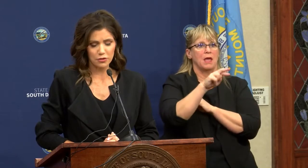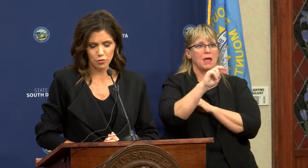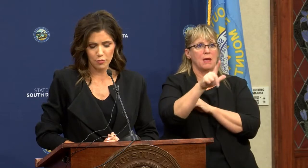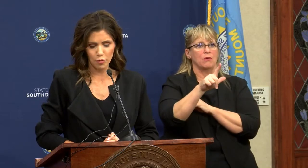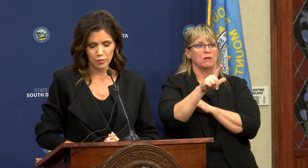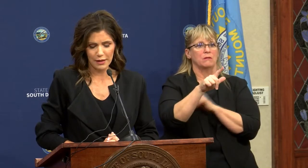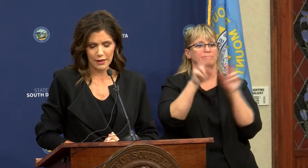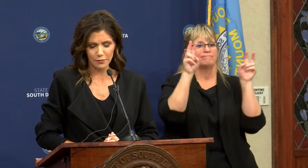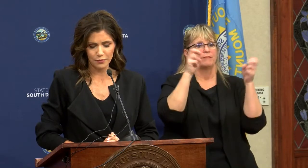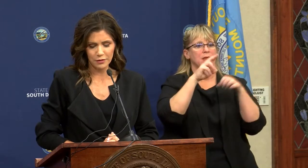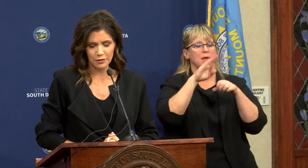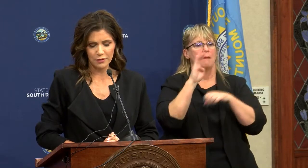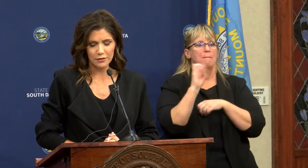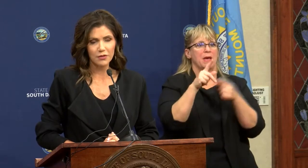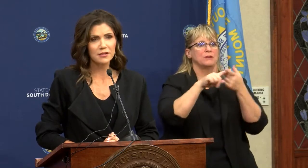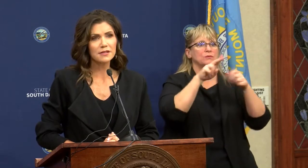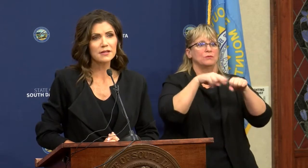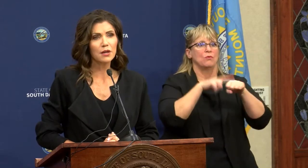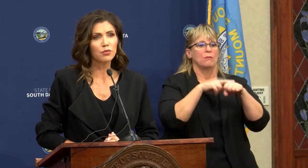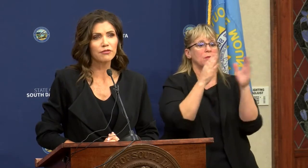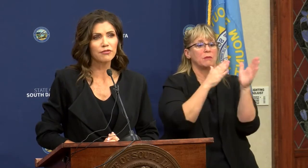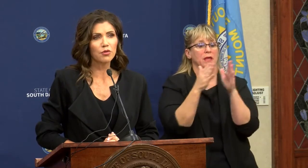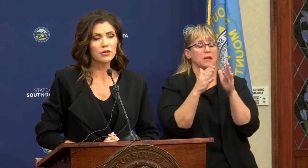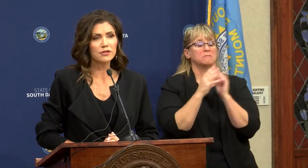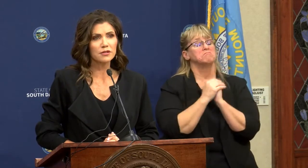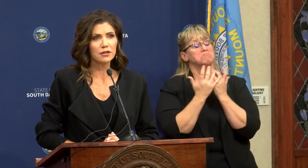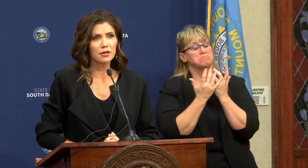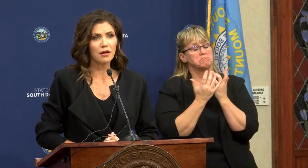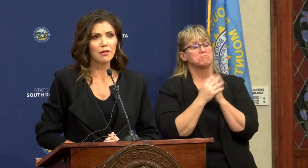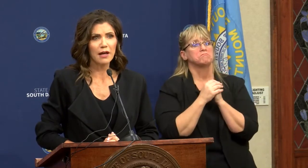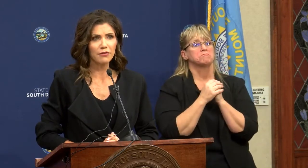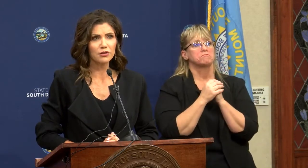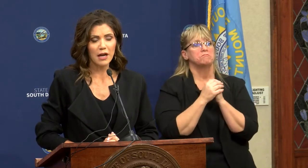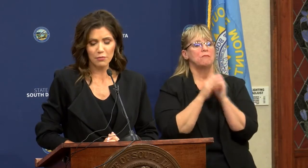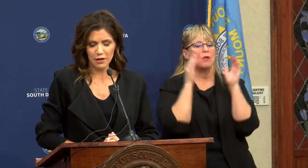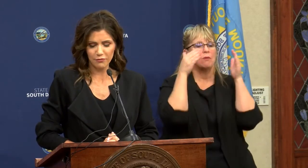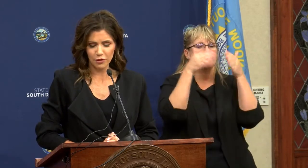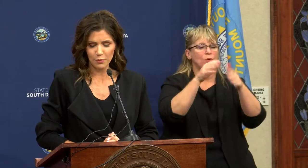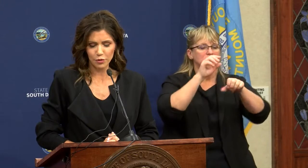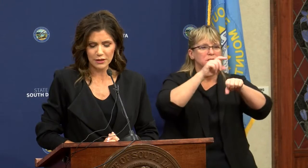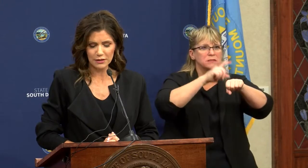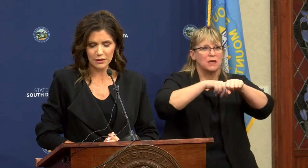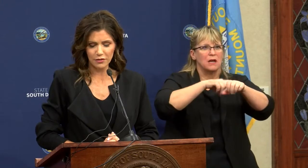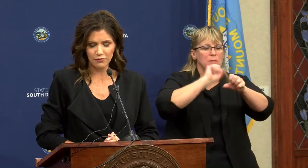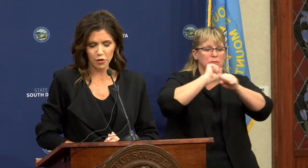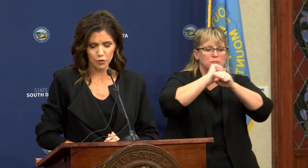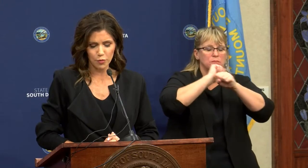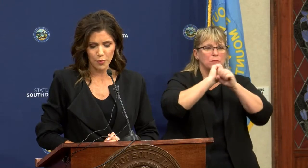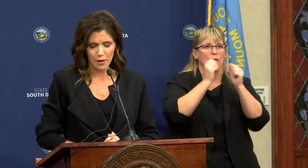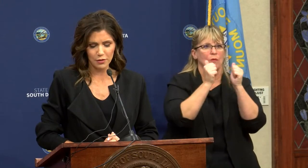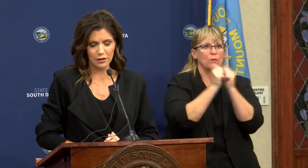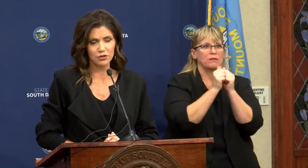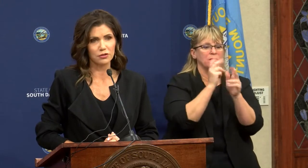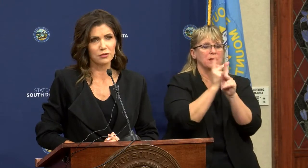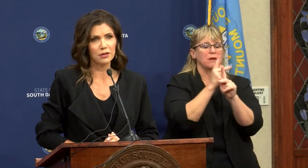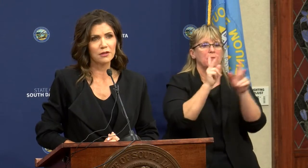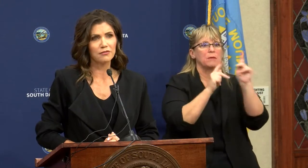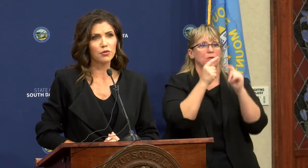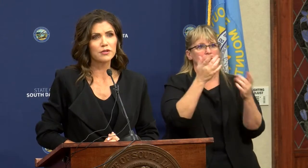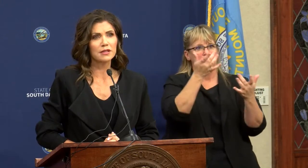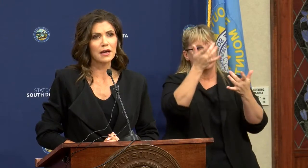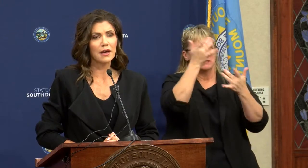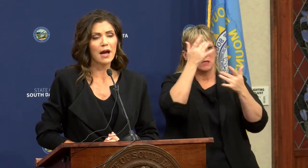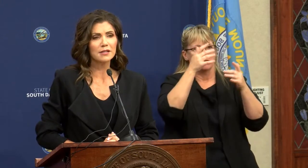our Back to Normal plan. Now, since then, we've focused a lot of our time and effort on protecting the vulnerable population,